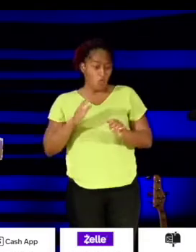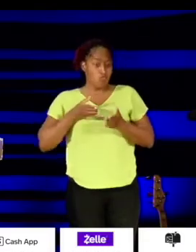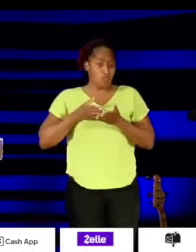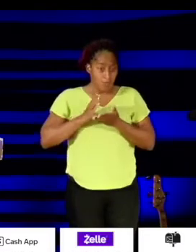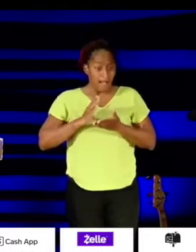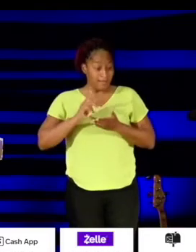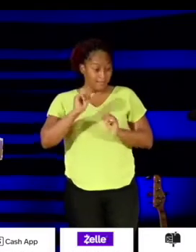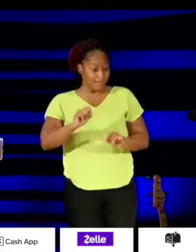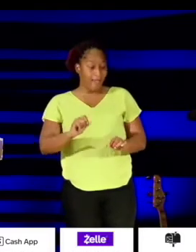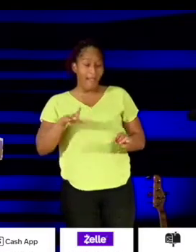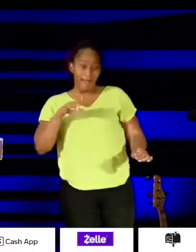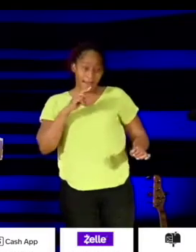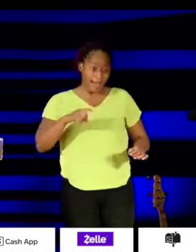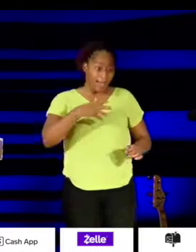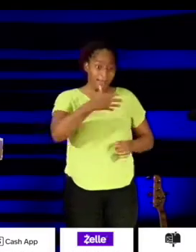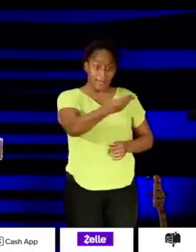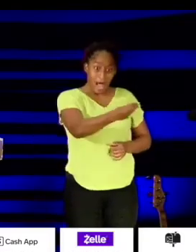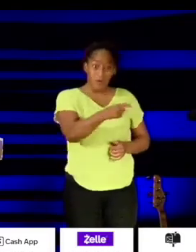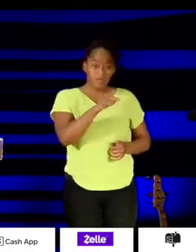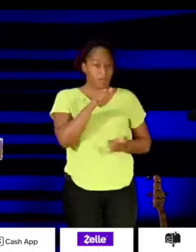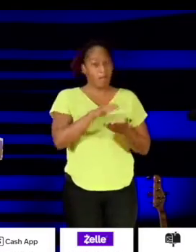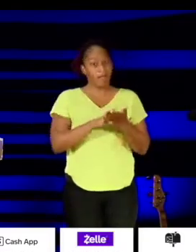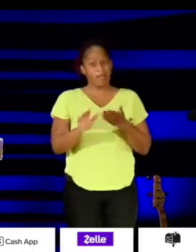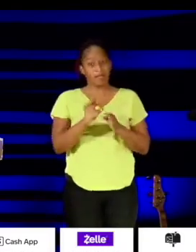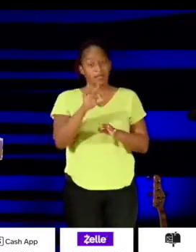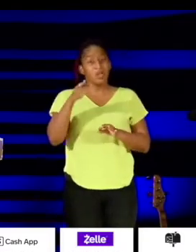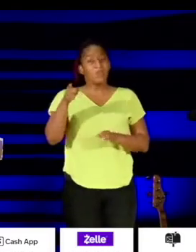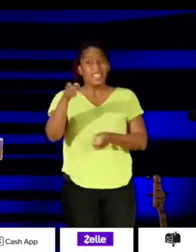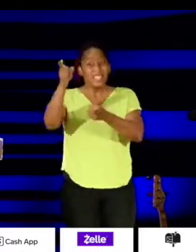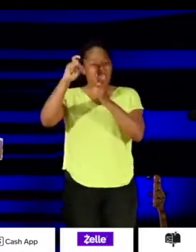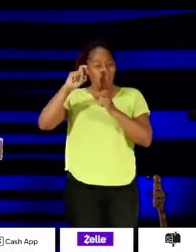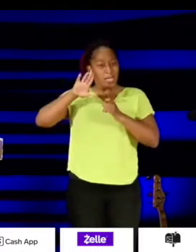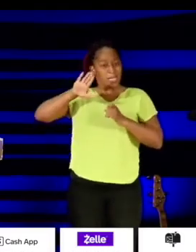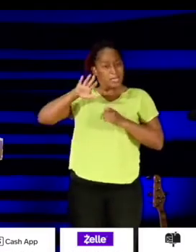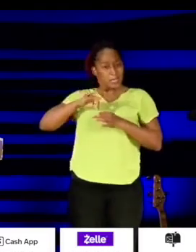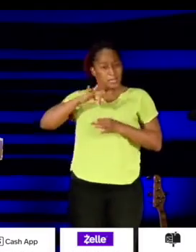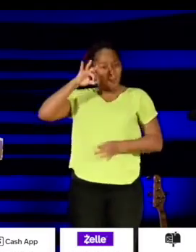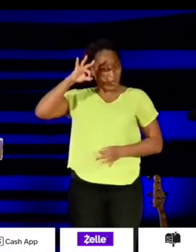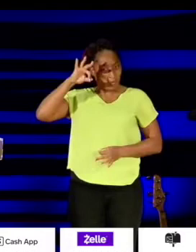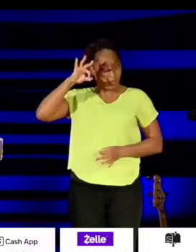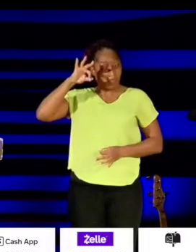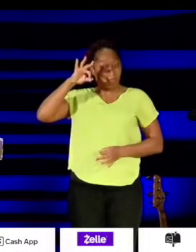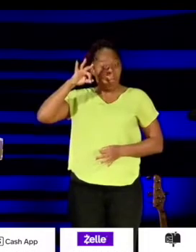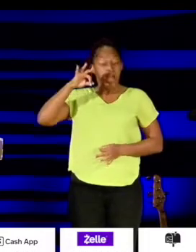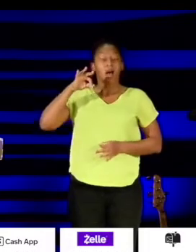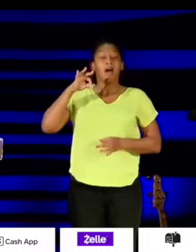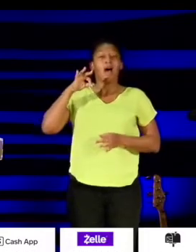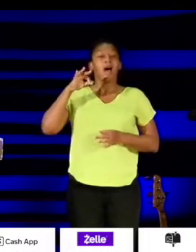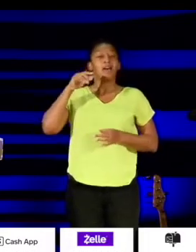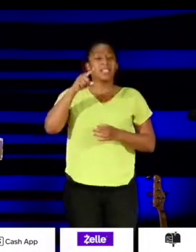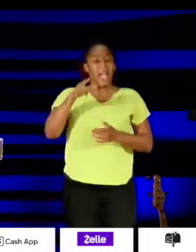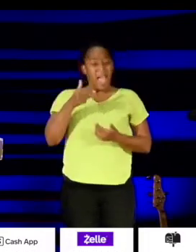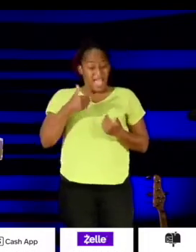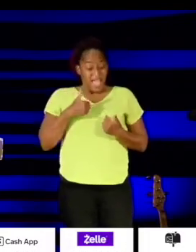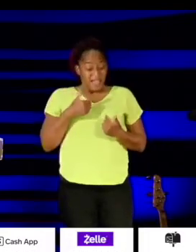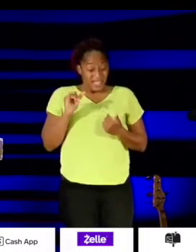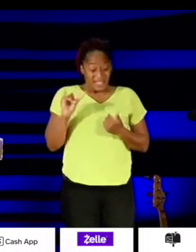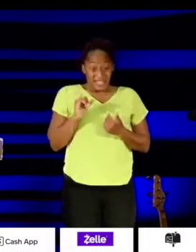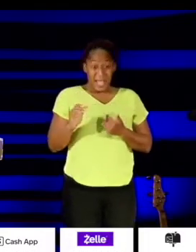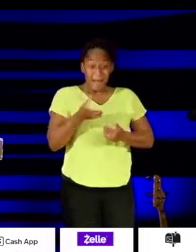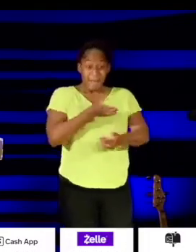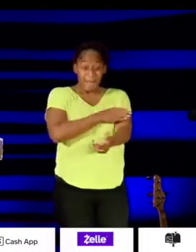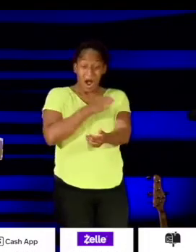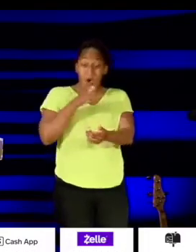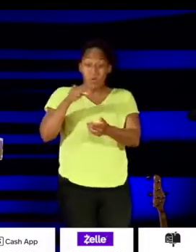because of the exousia that has been given to us through Jesus Christ. But in order to manifest the same power in which Jesus